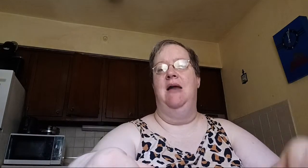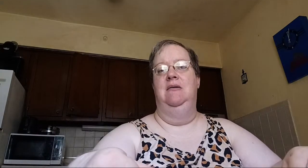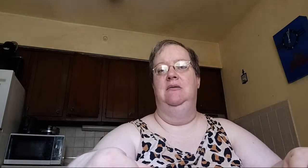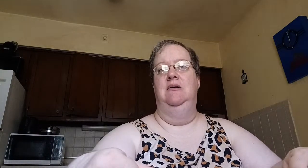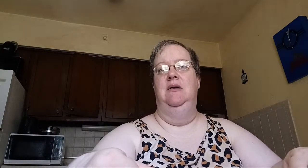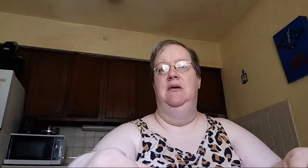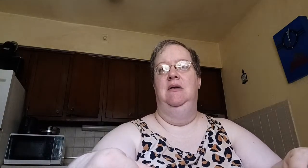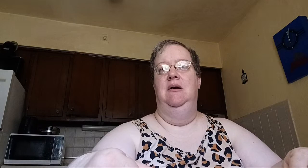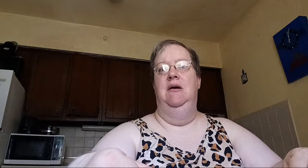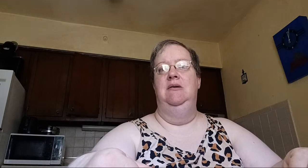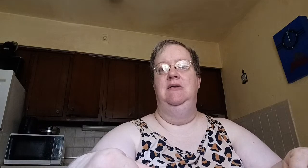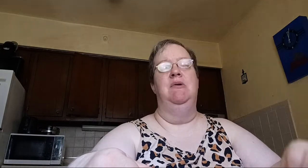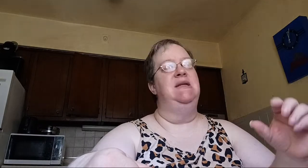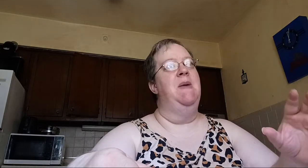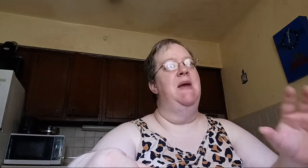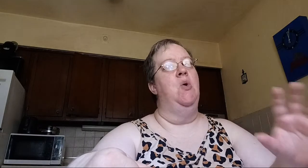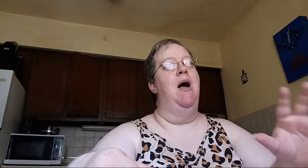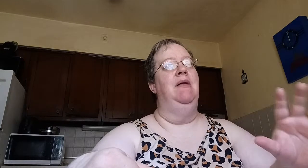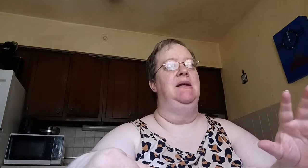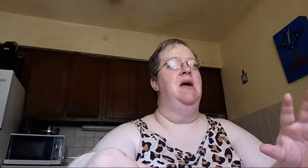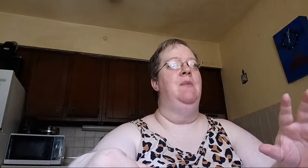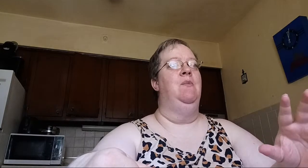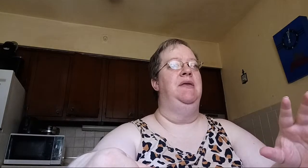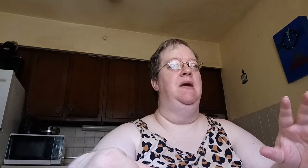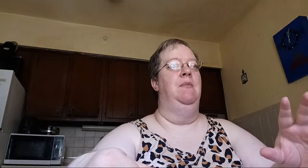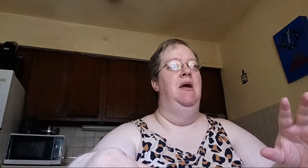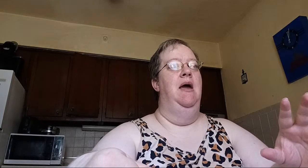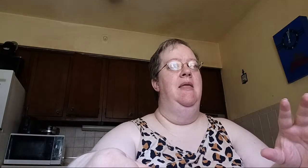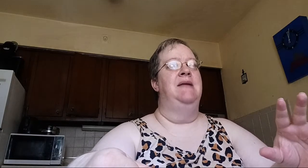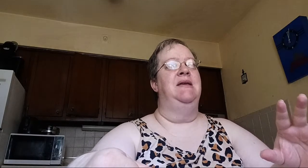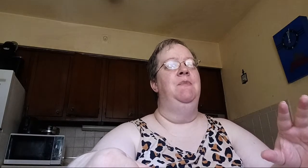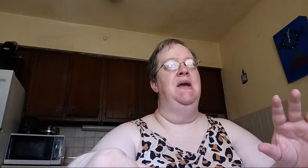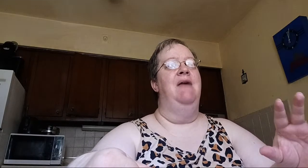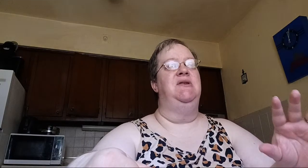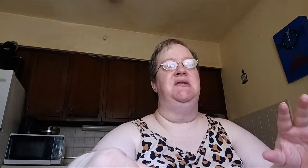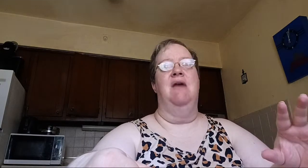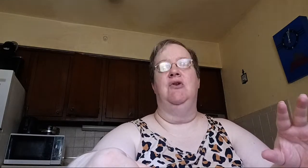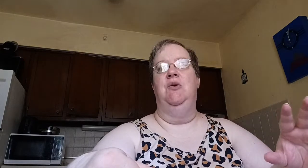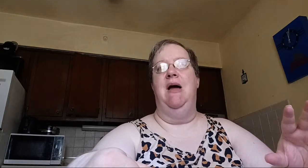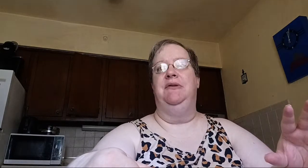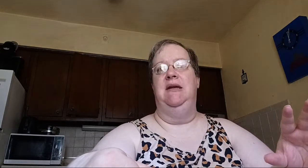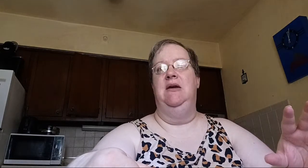to really spend quality time with him. That's something I've discovered throughout the years.